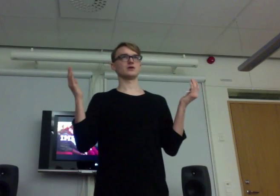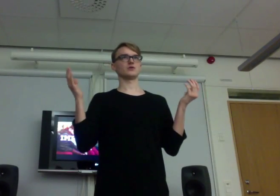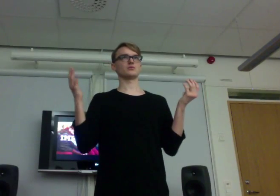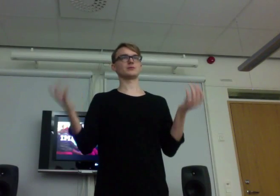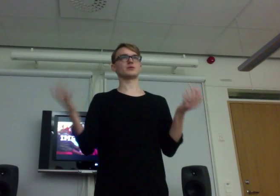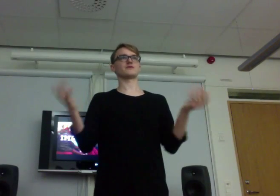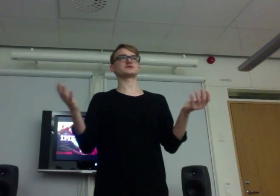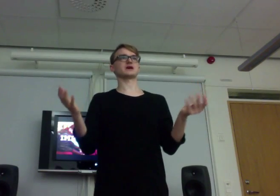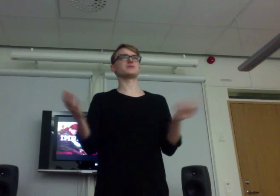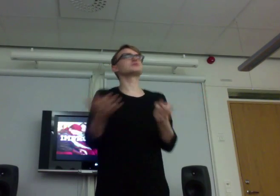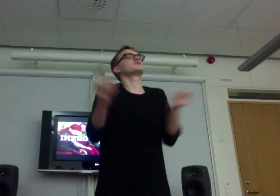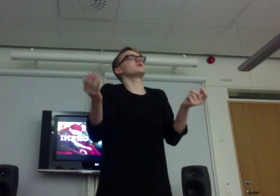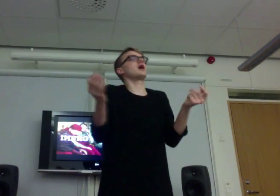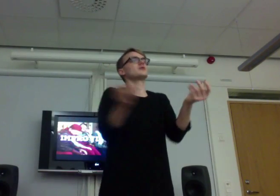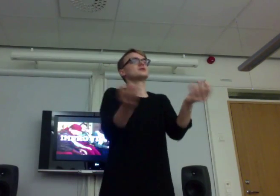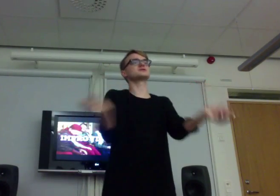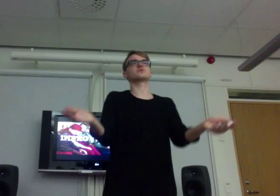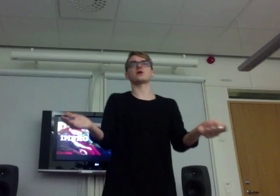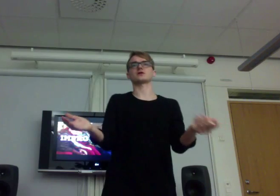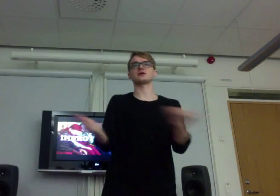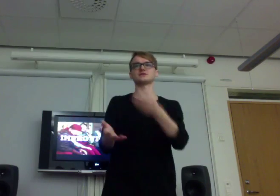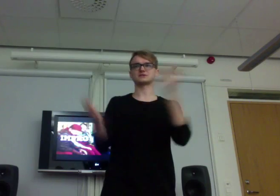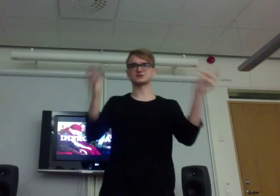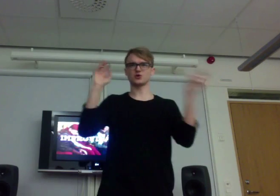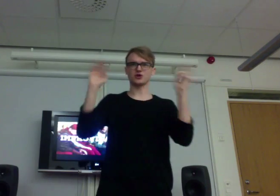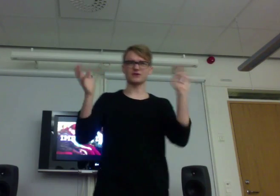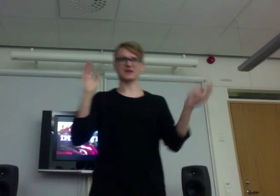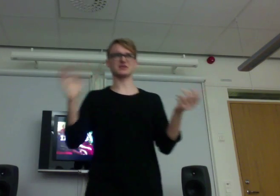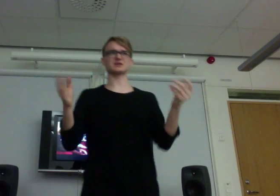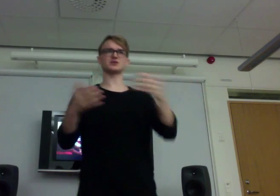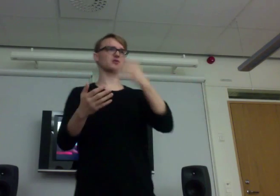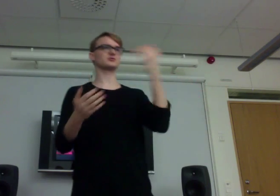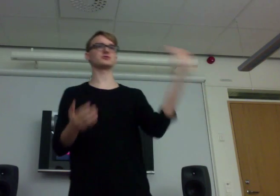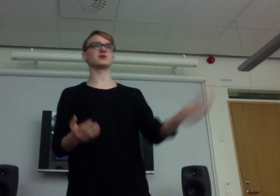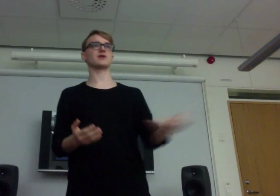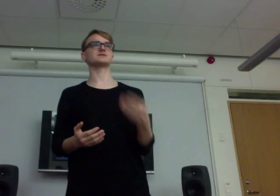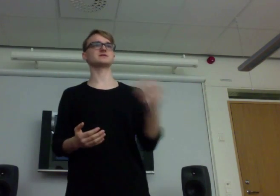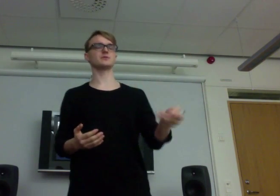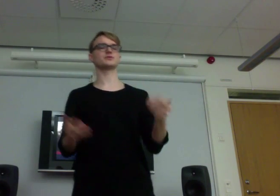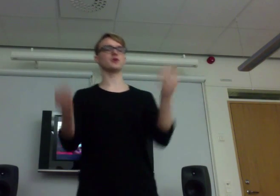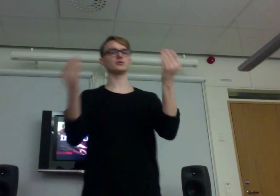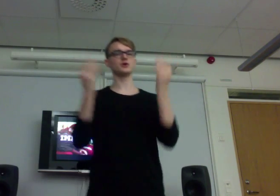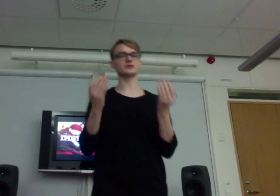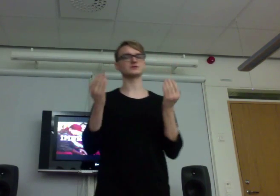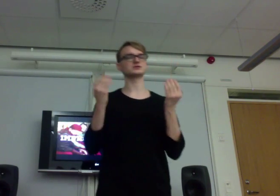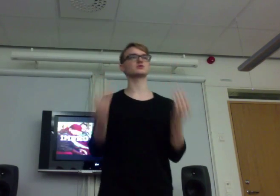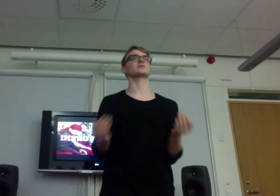People often say, but how does it work? If it's sort of like theater, don't you have a script? No, we don't have a script.